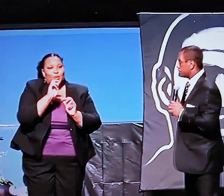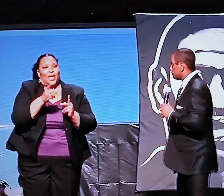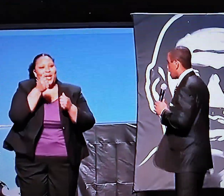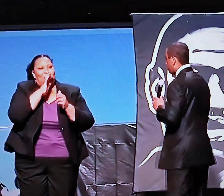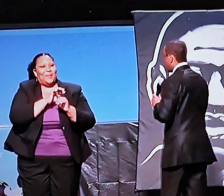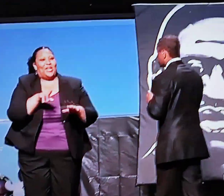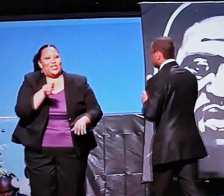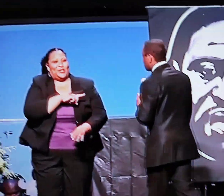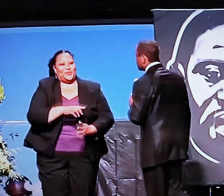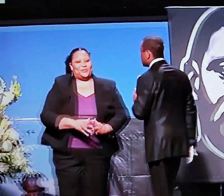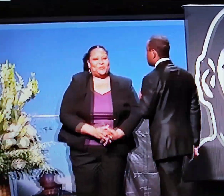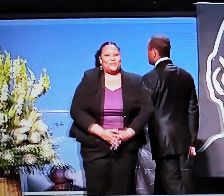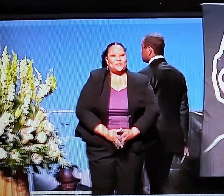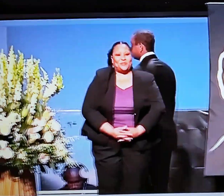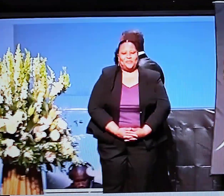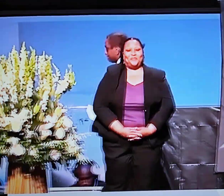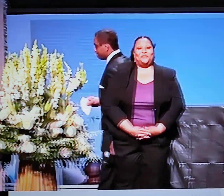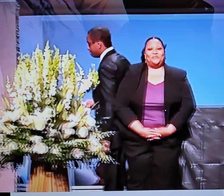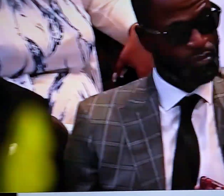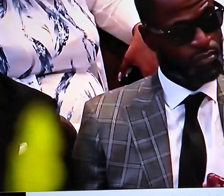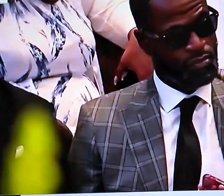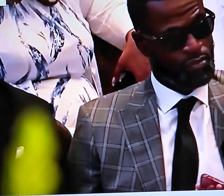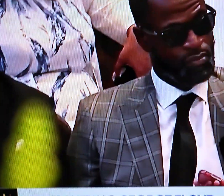God bless you. God bless you. I y'all.